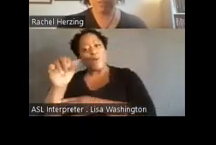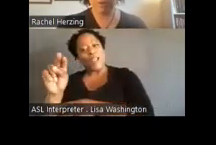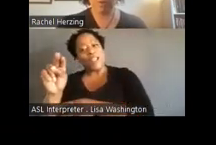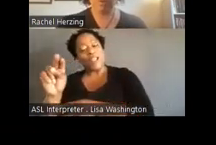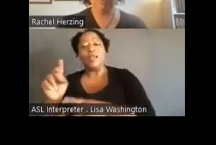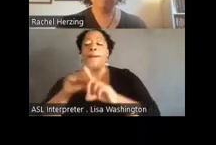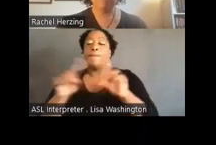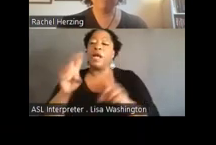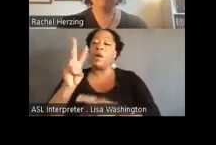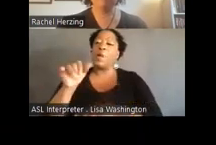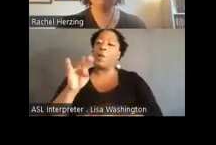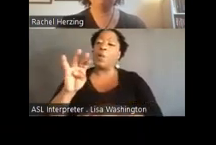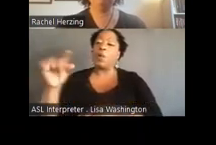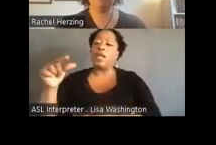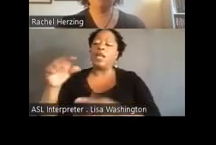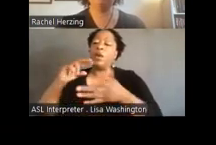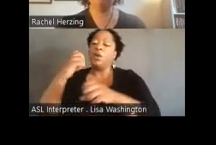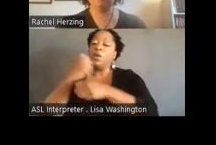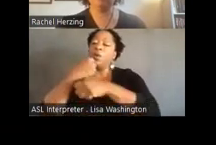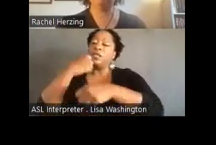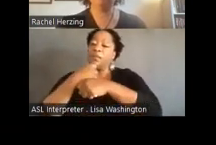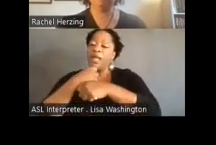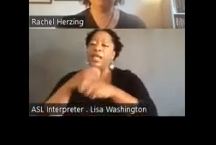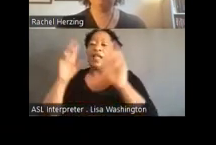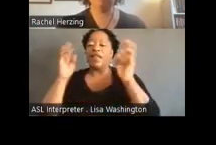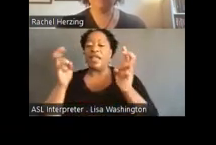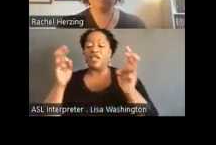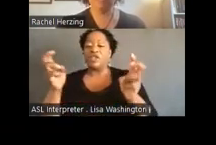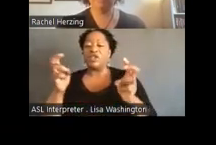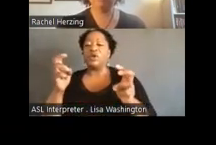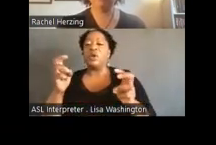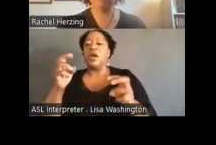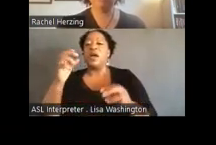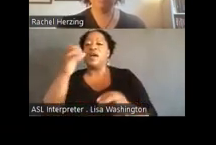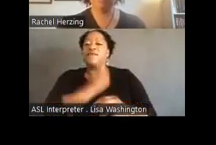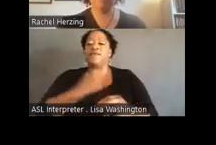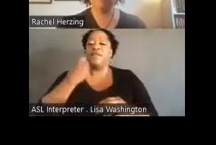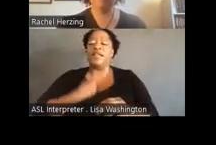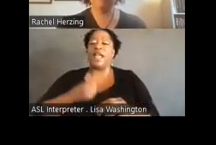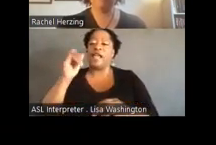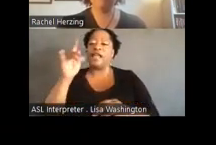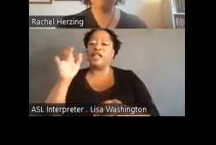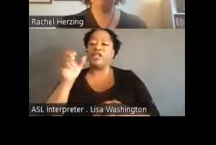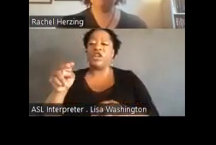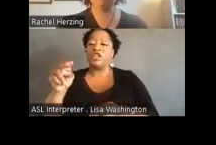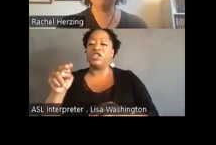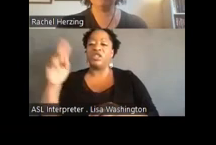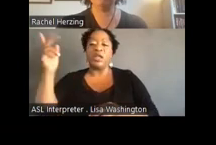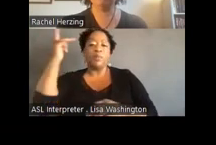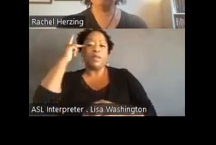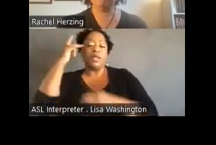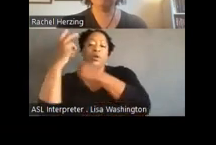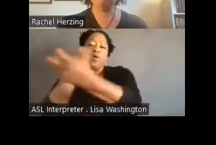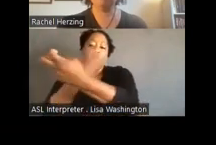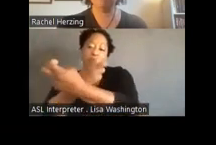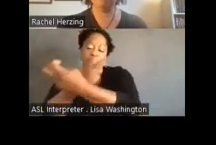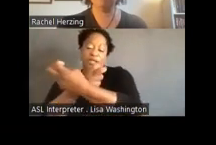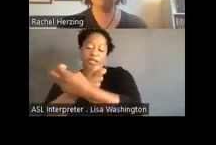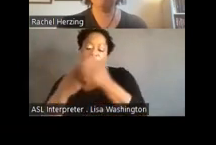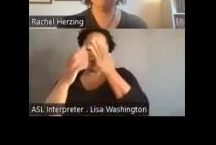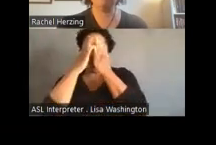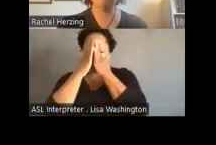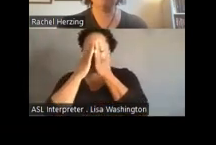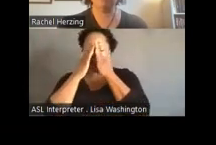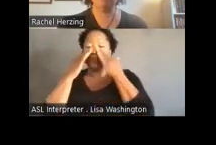also making the issue of gang injunctions political poison, which we did. It was engaging people who may